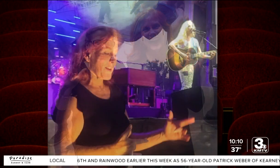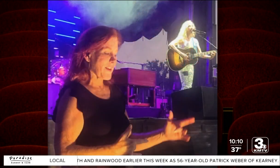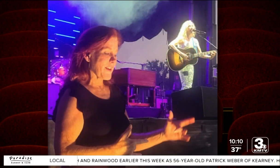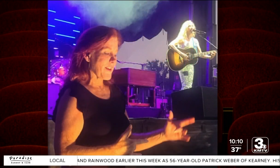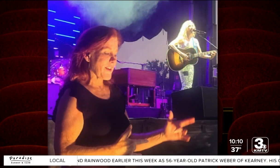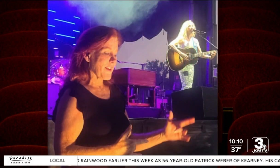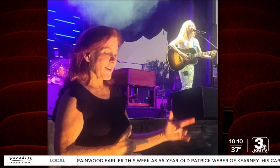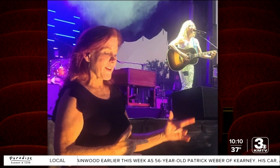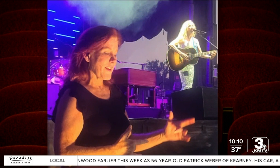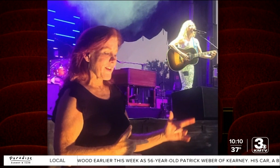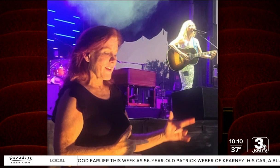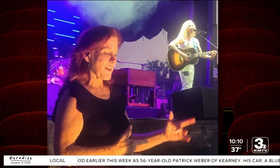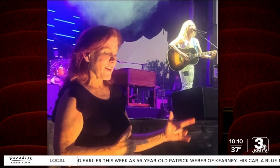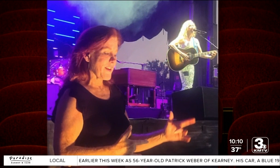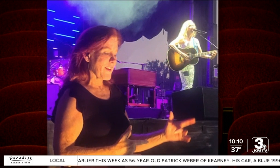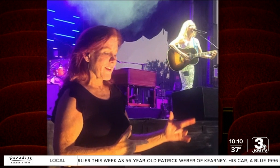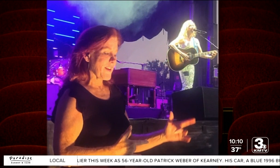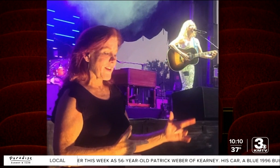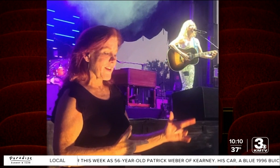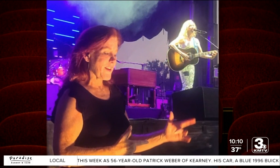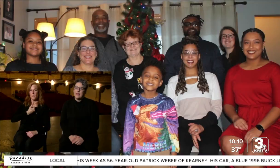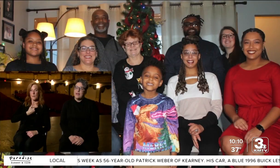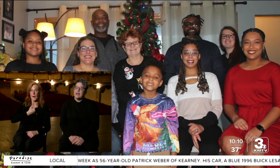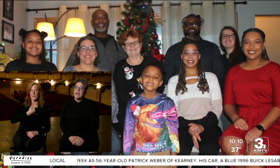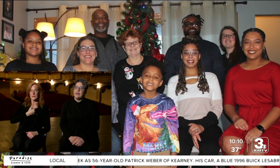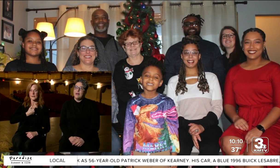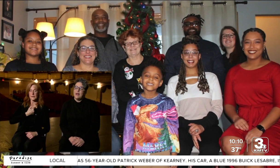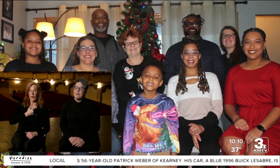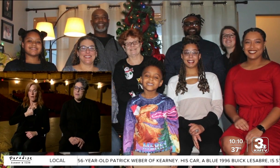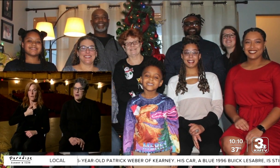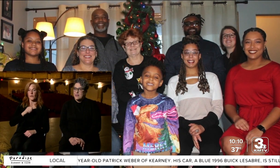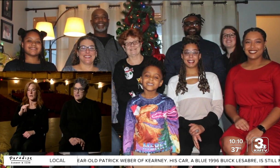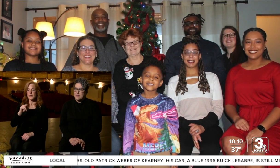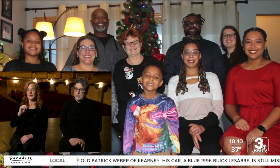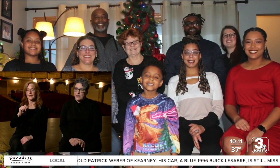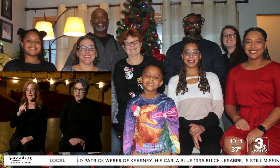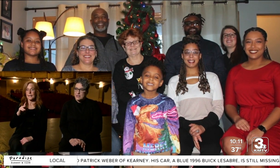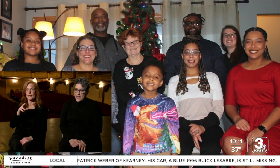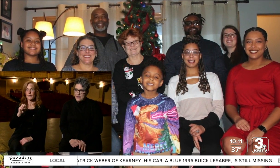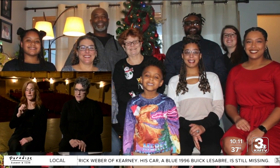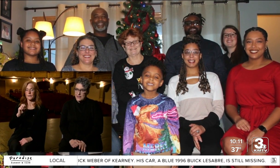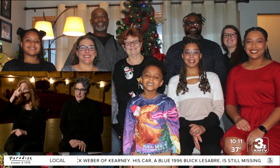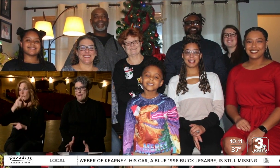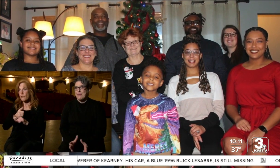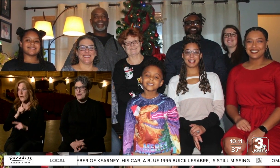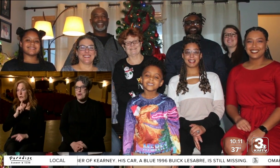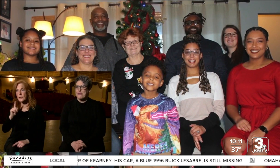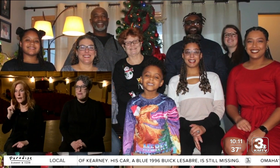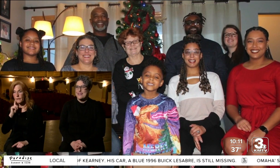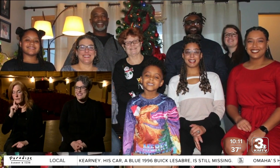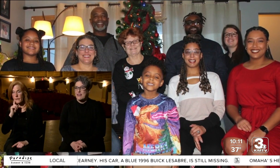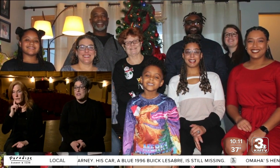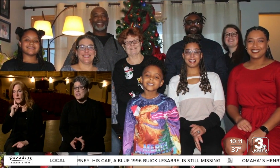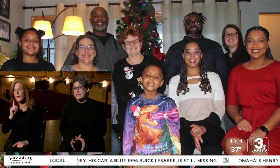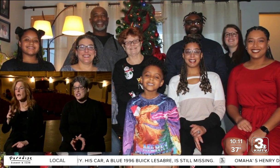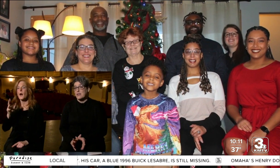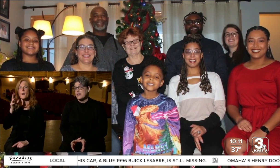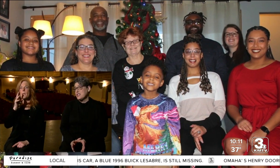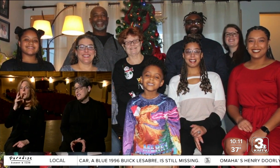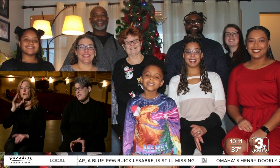For Jamie, it was an interest in the language. For Pamela. For my parents and my brother are deaf. My mother's whole family is deaf. There's six generations